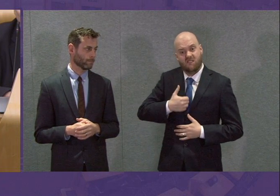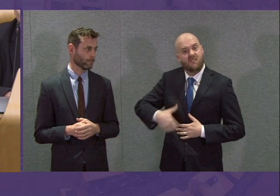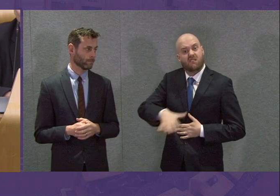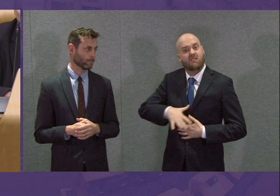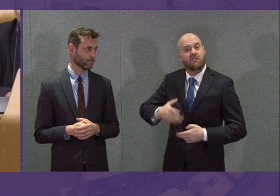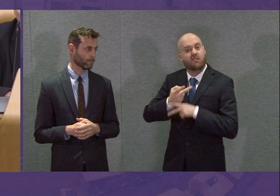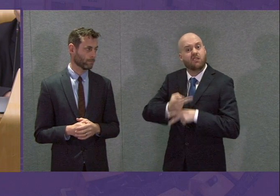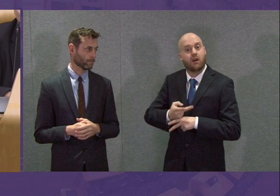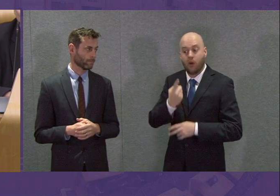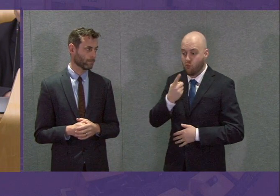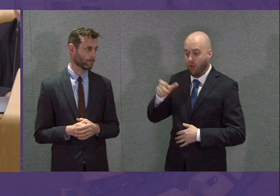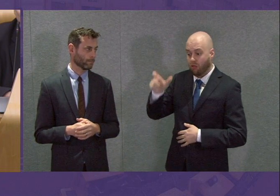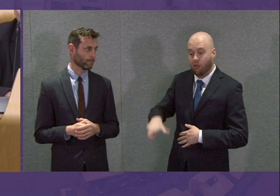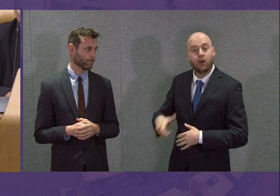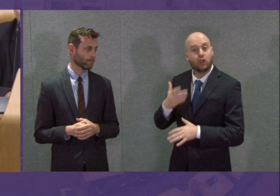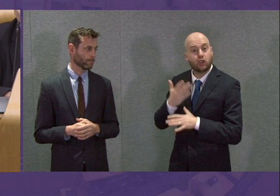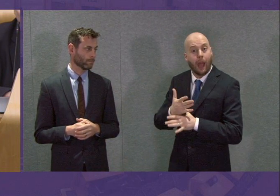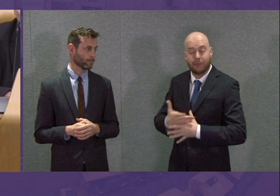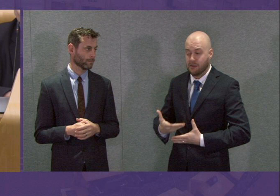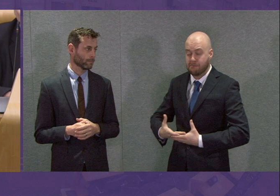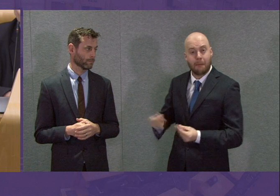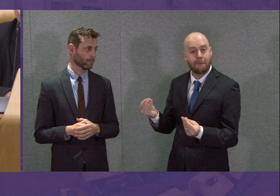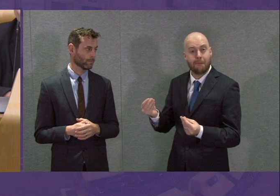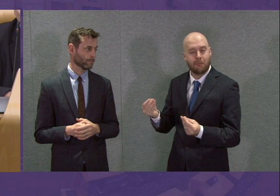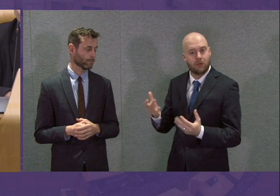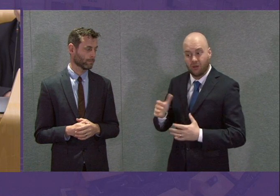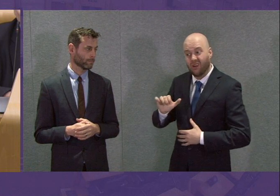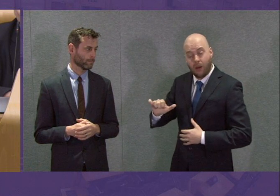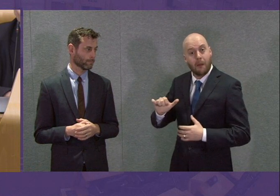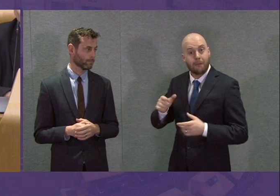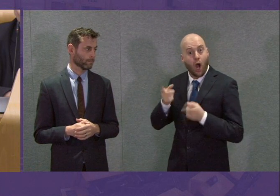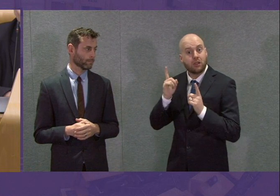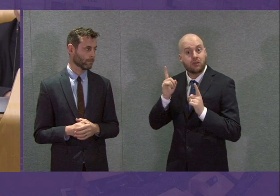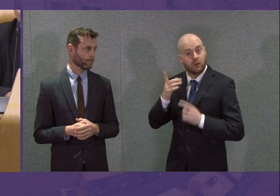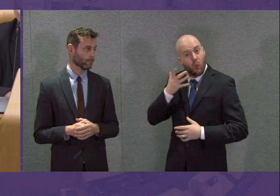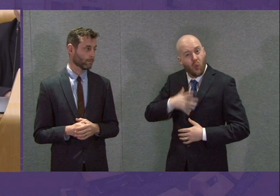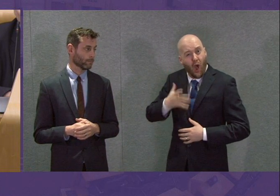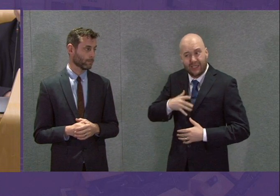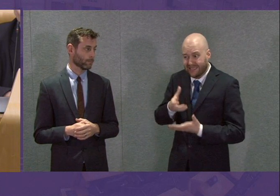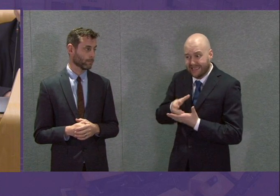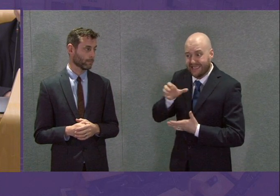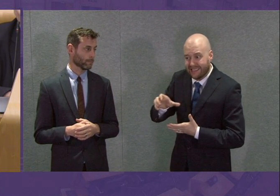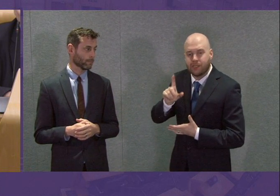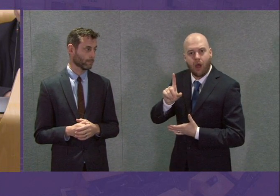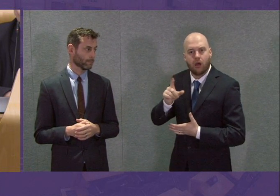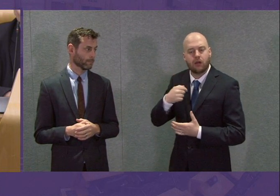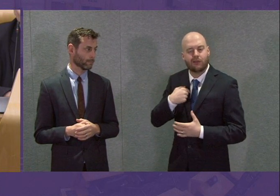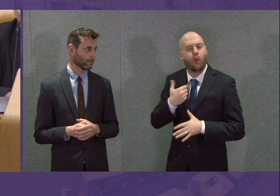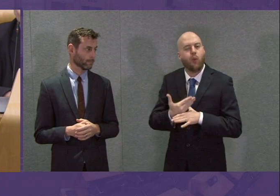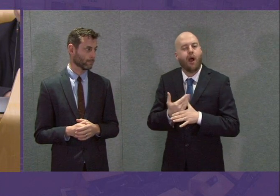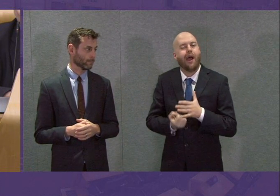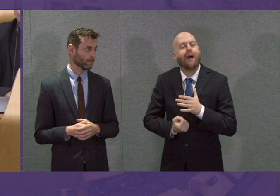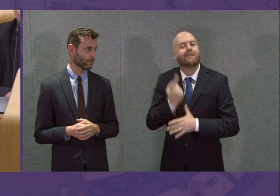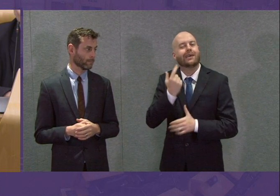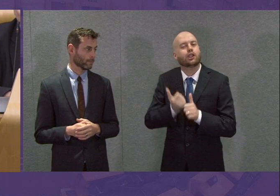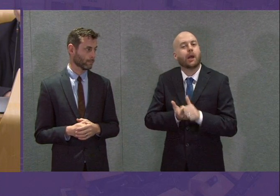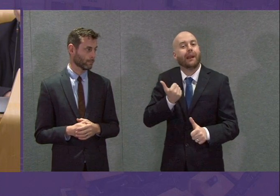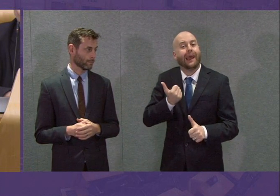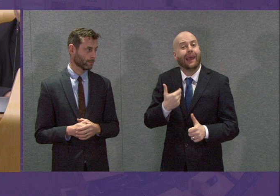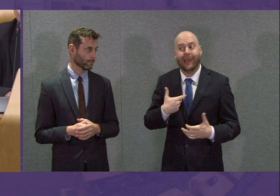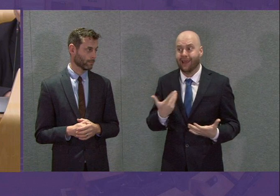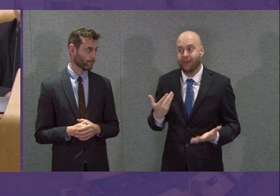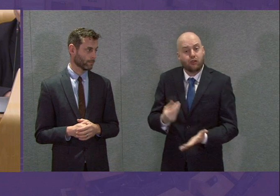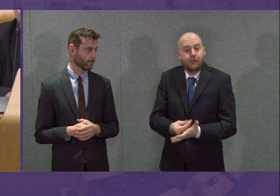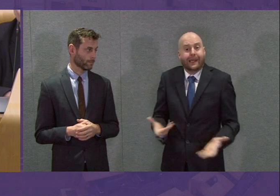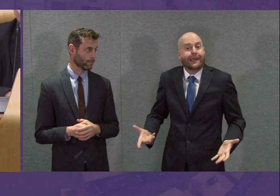Her boss wants to be kind, but an events company with no events to run simply cannot pay her. She's got no